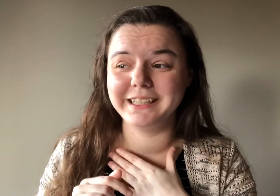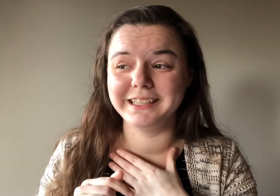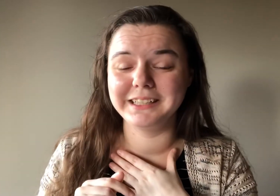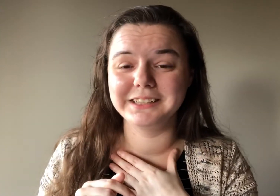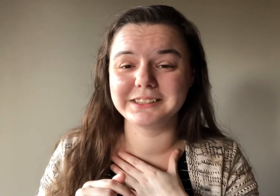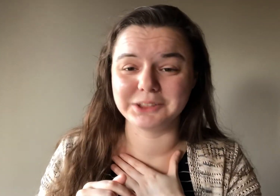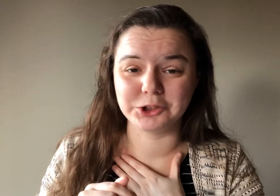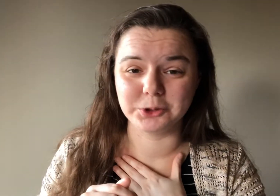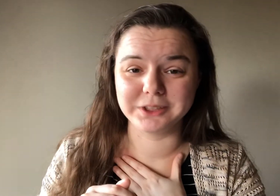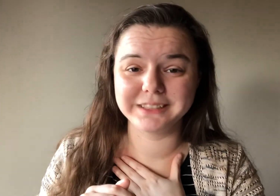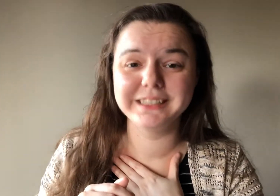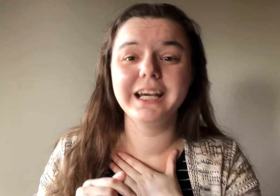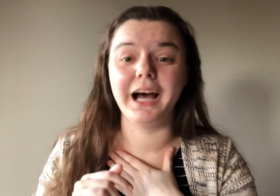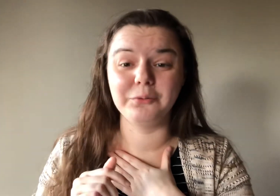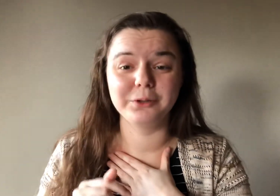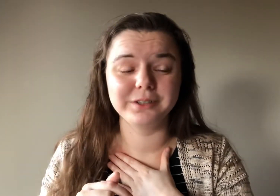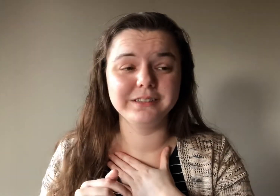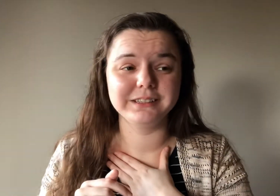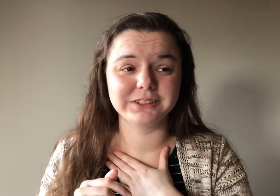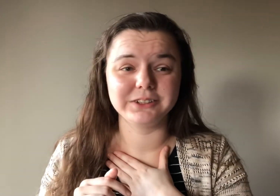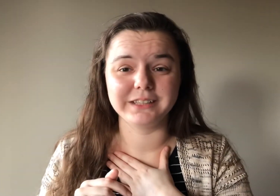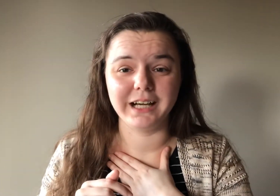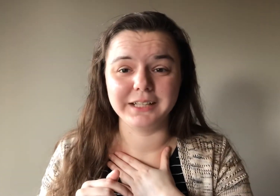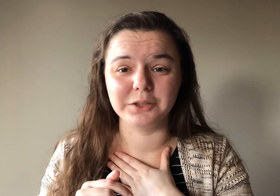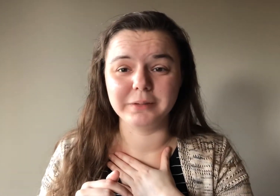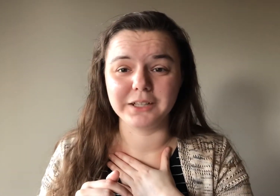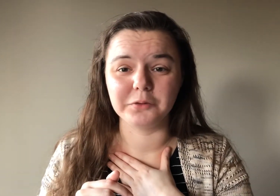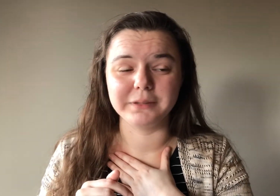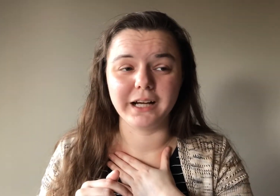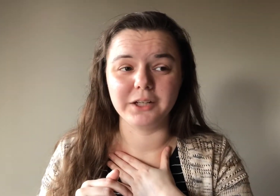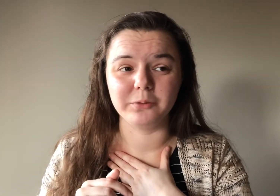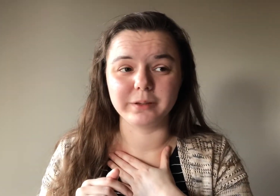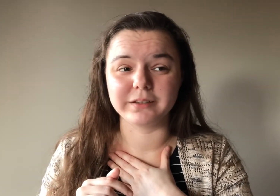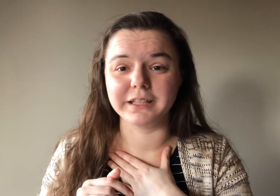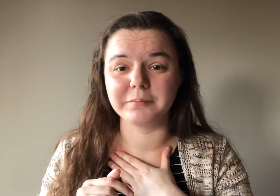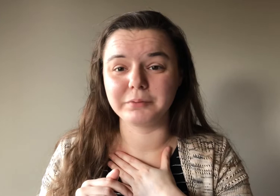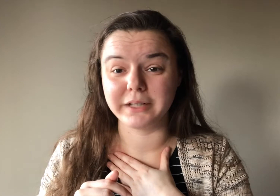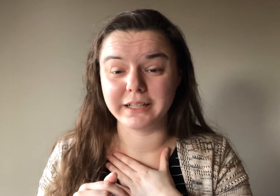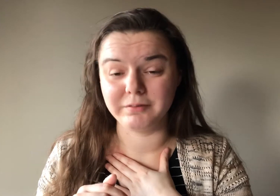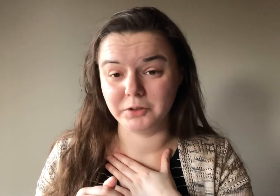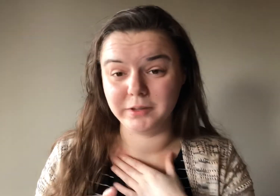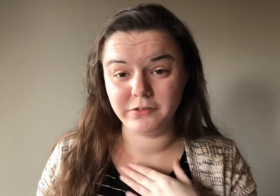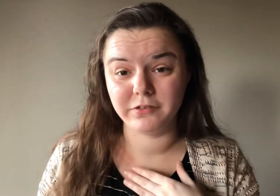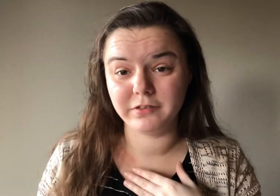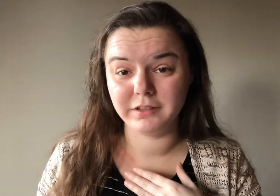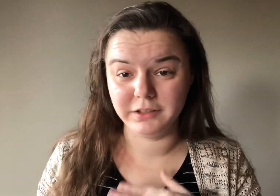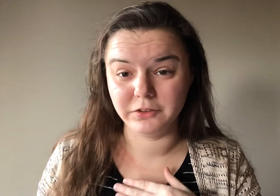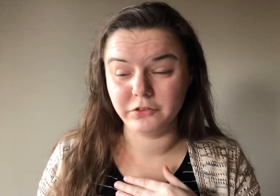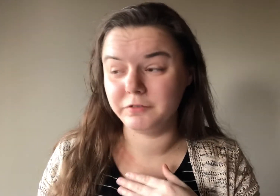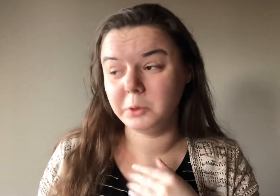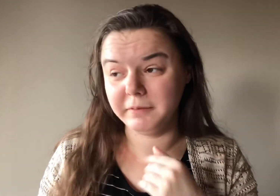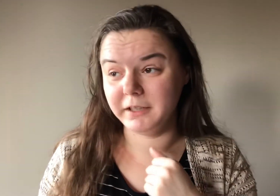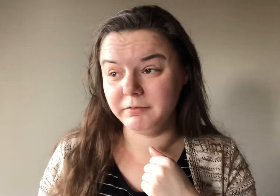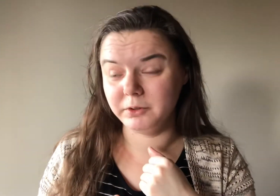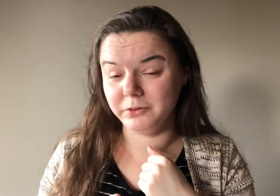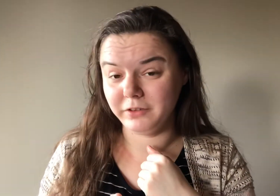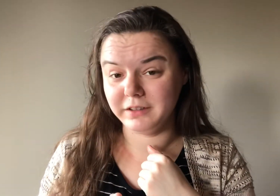is such a dork. I would insert the high note battle, but I don't want to like break everyone's ears if you have headphones in